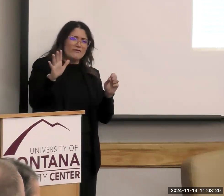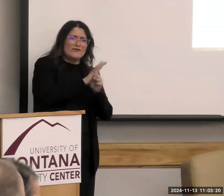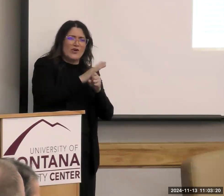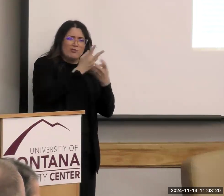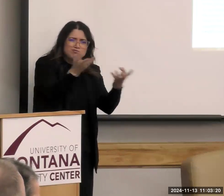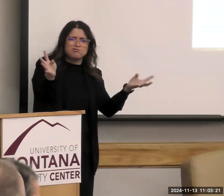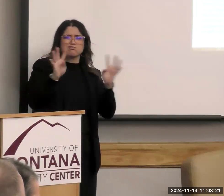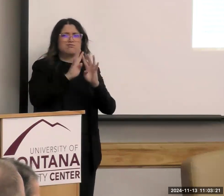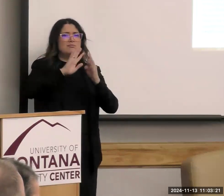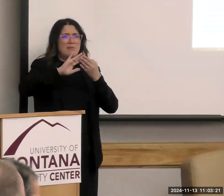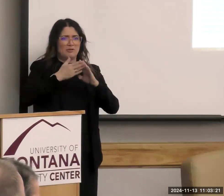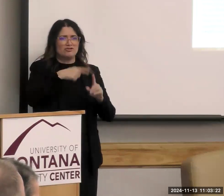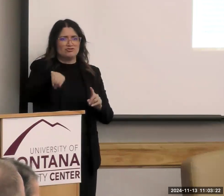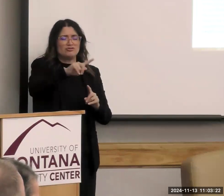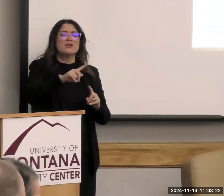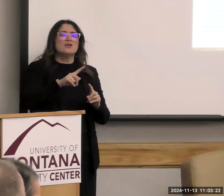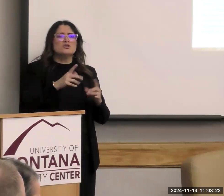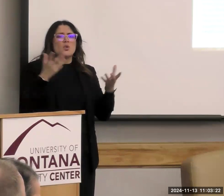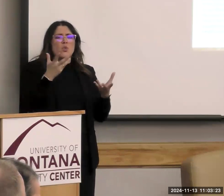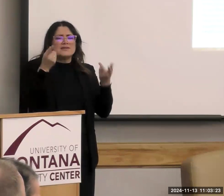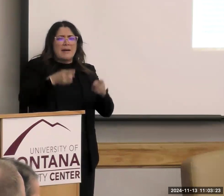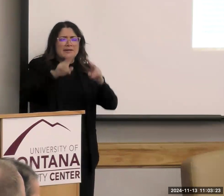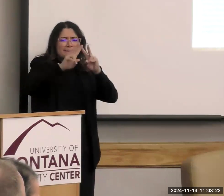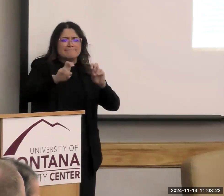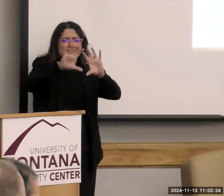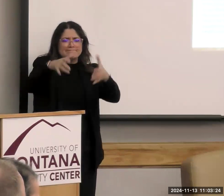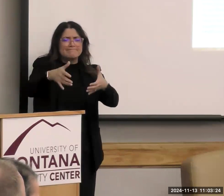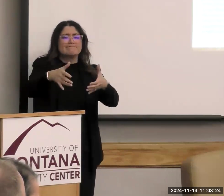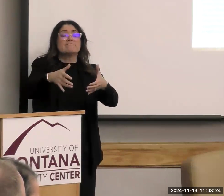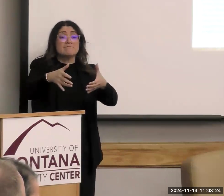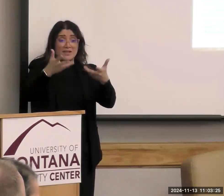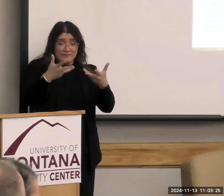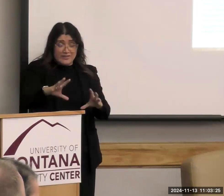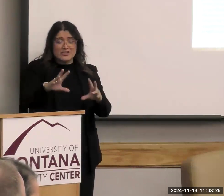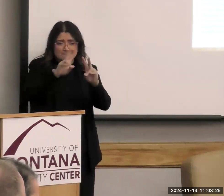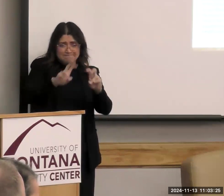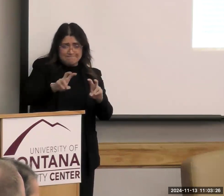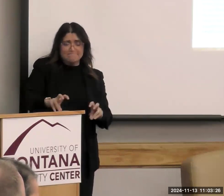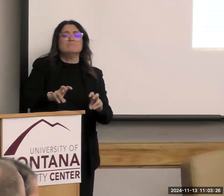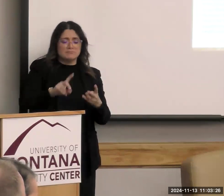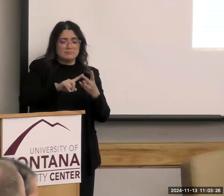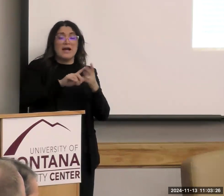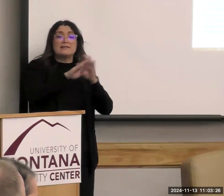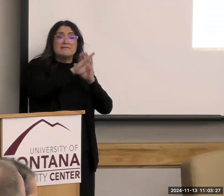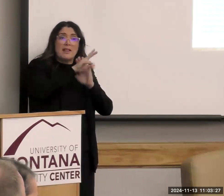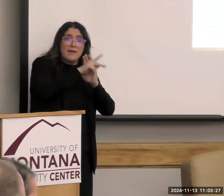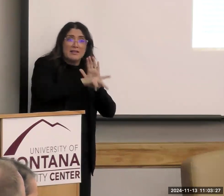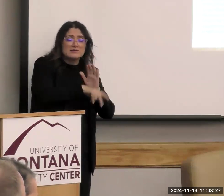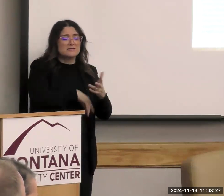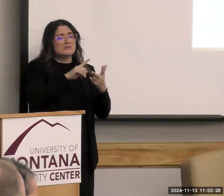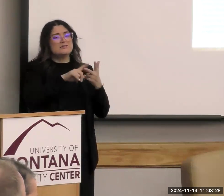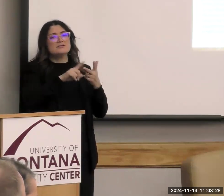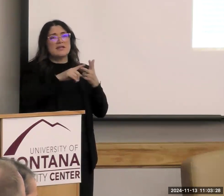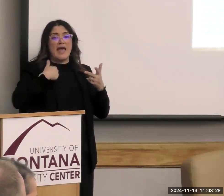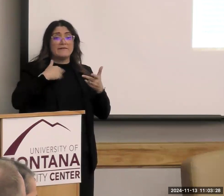what's going on with this population. And then developing policies and mobilizing community partners to